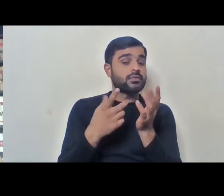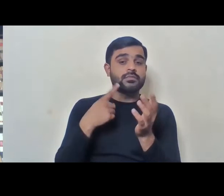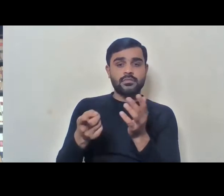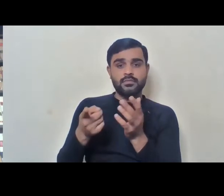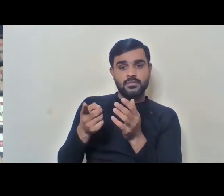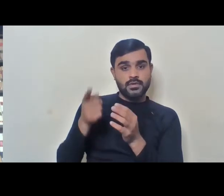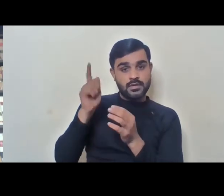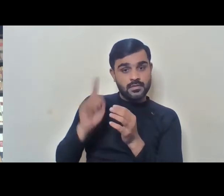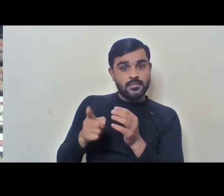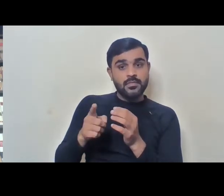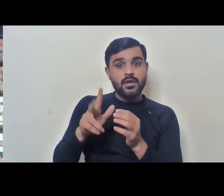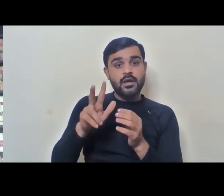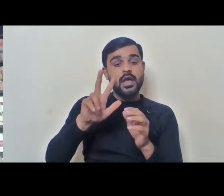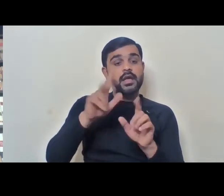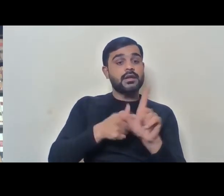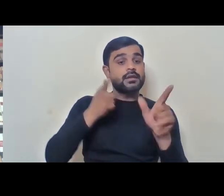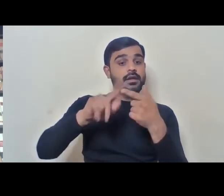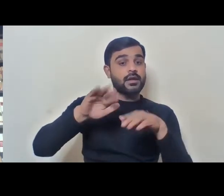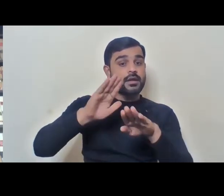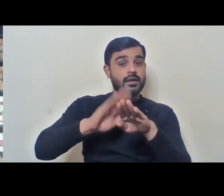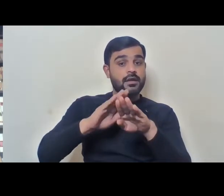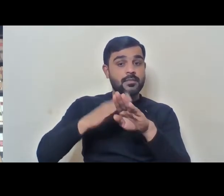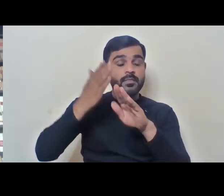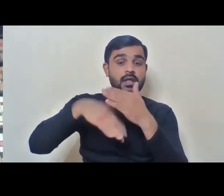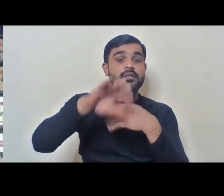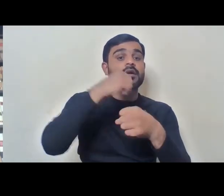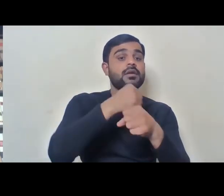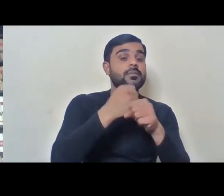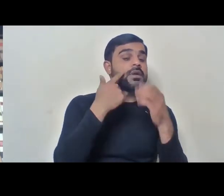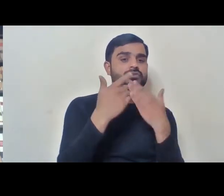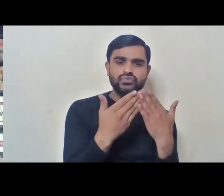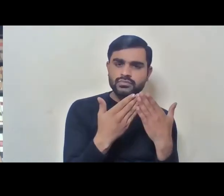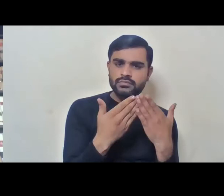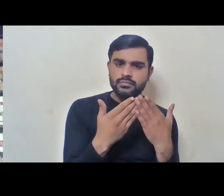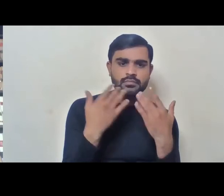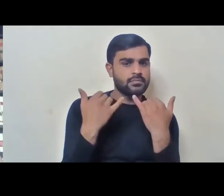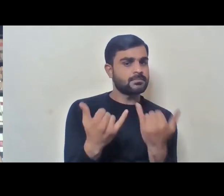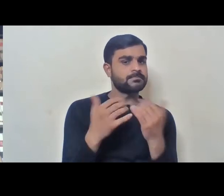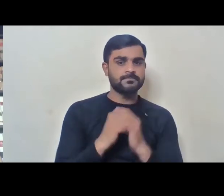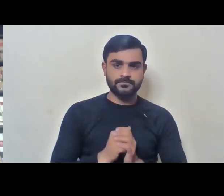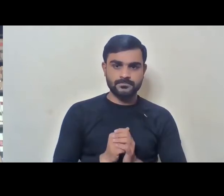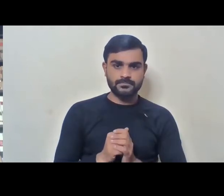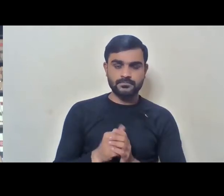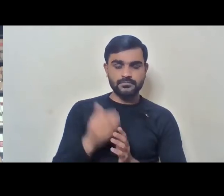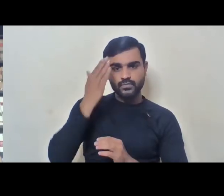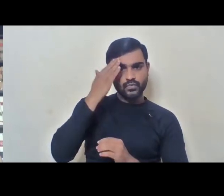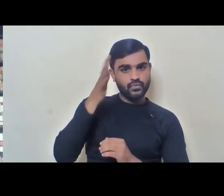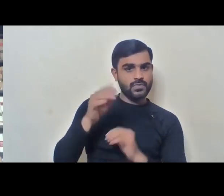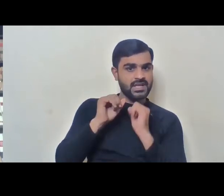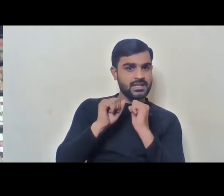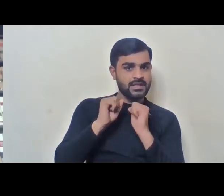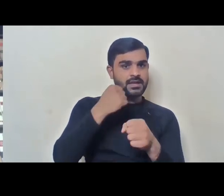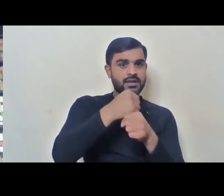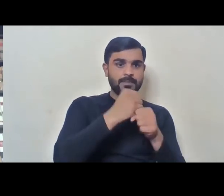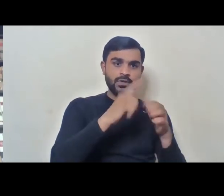have eight years experience in a government institution. Now, we know how difficult it is to get a